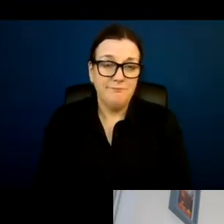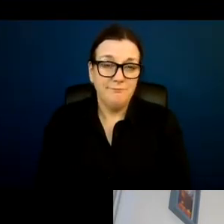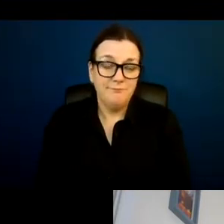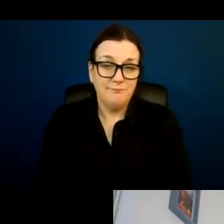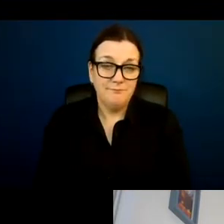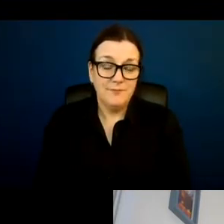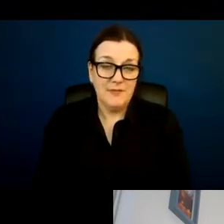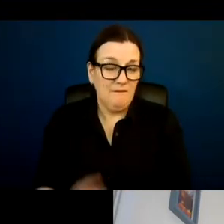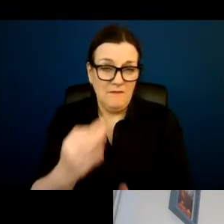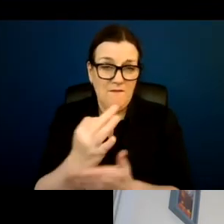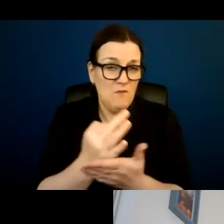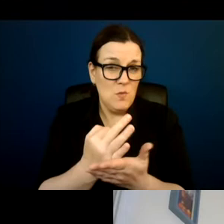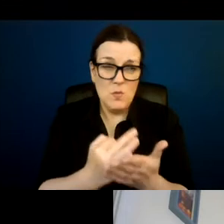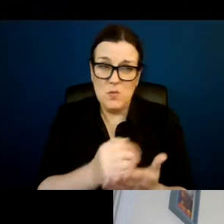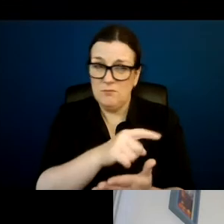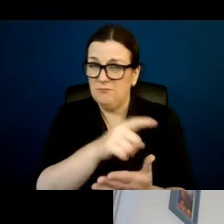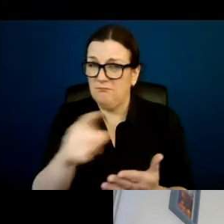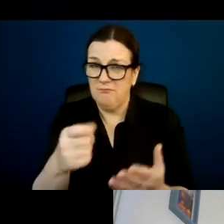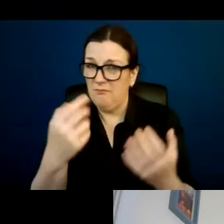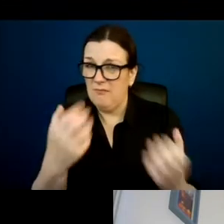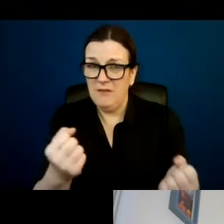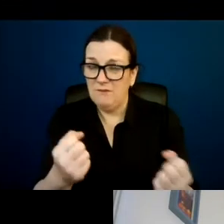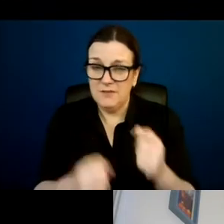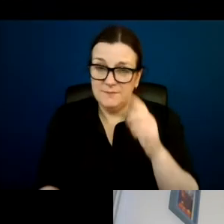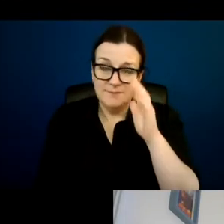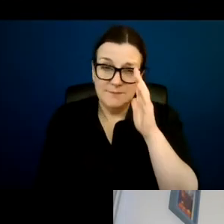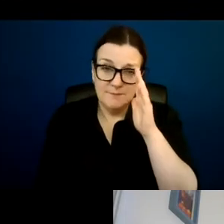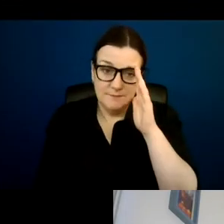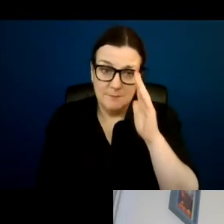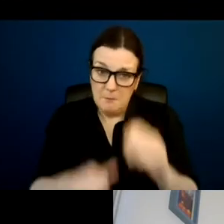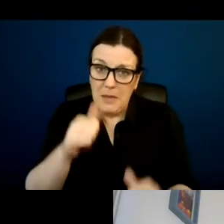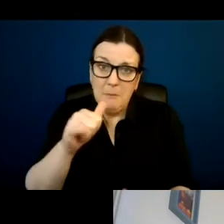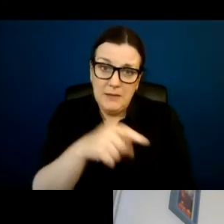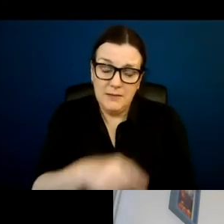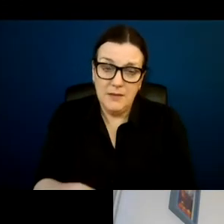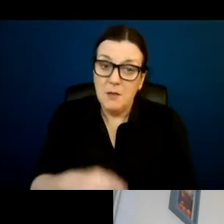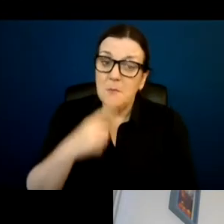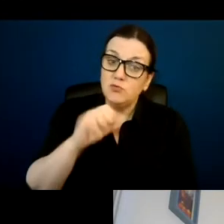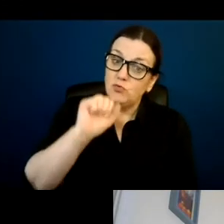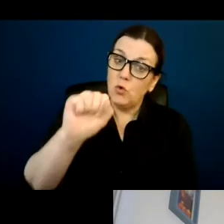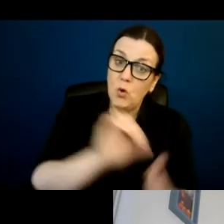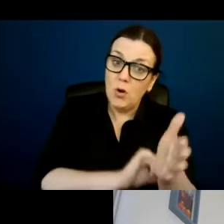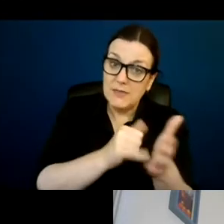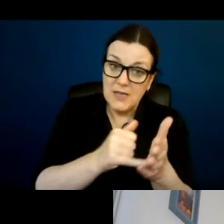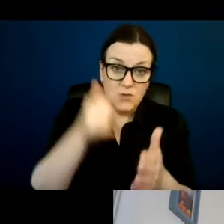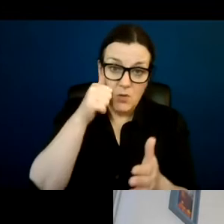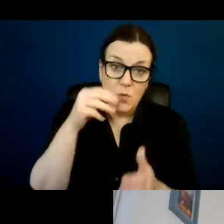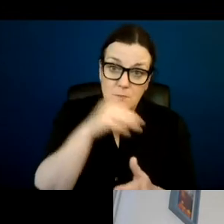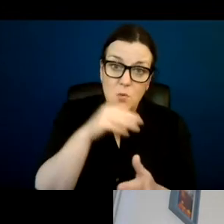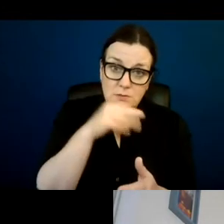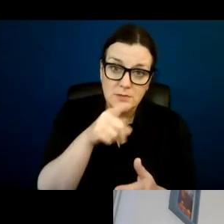very few, very few may have. Do you know? Your organisation is very important in